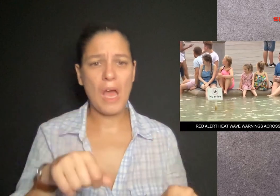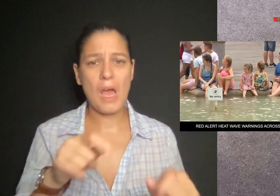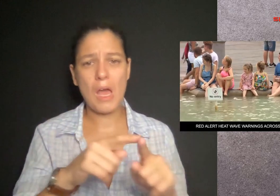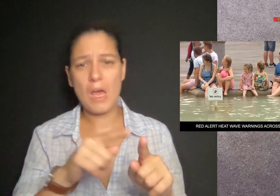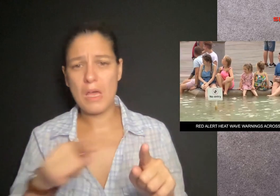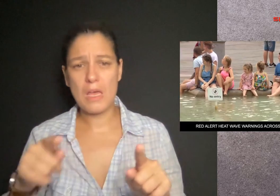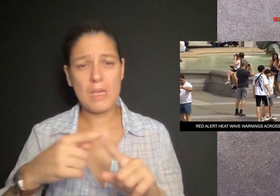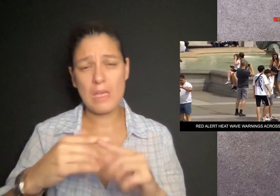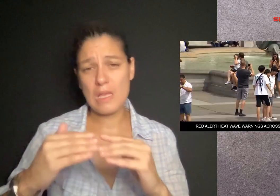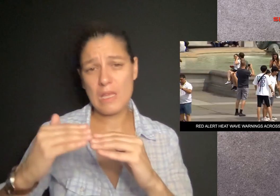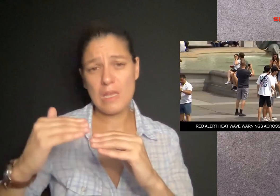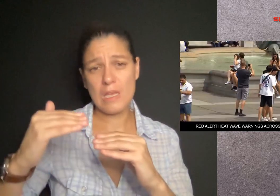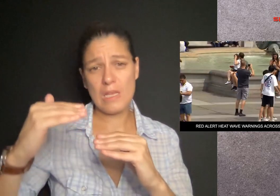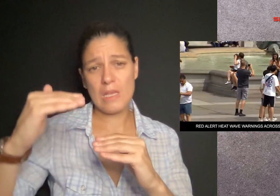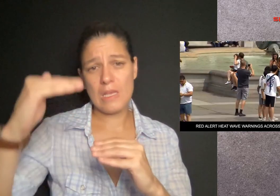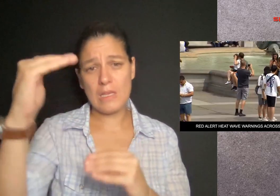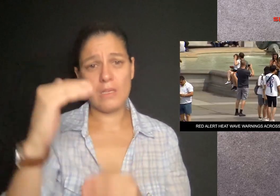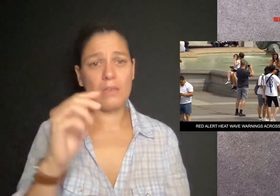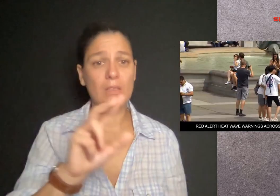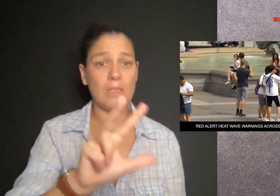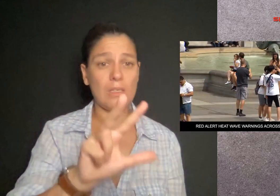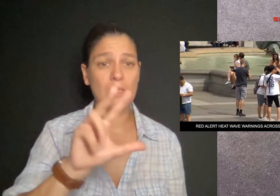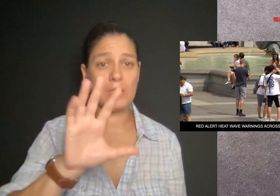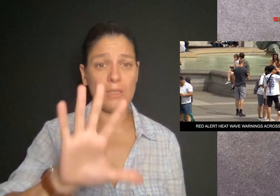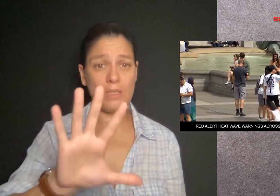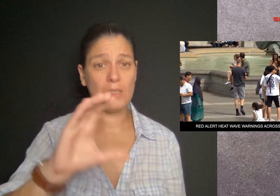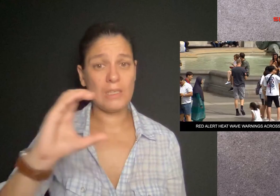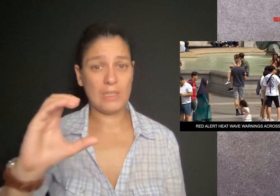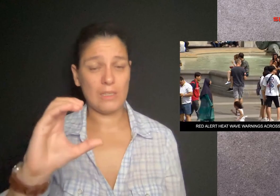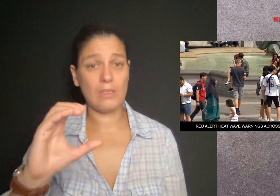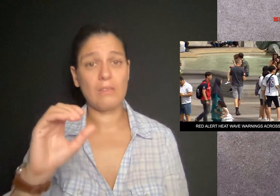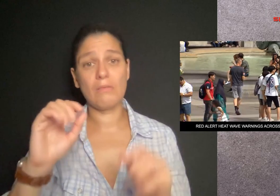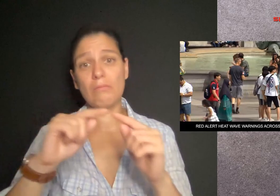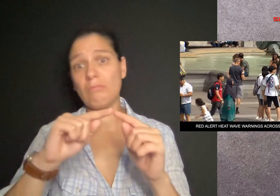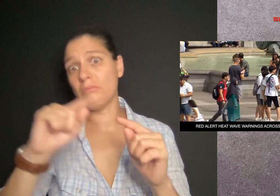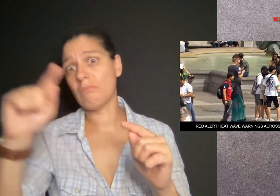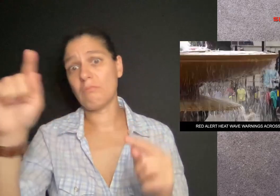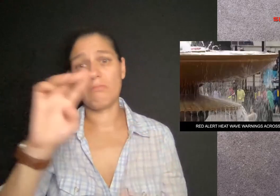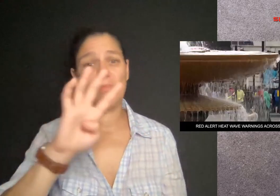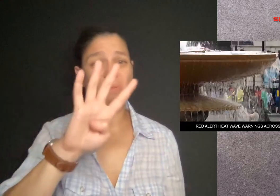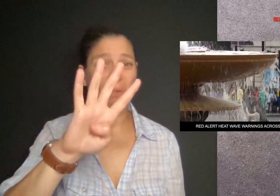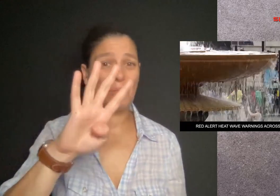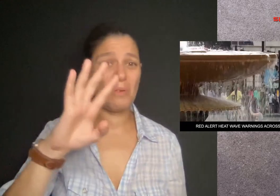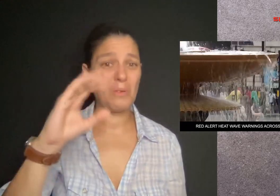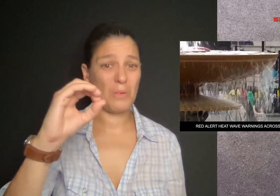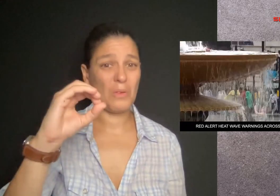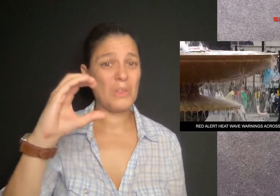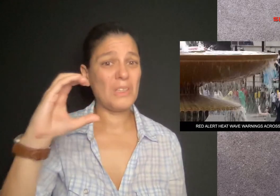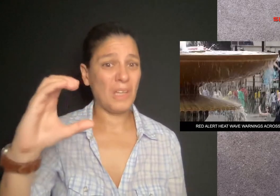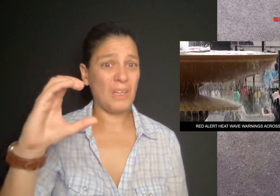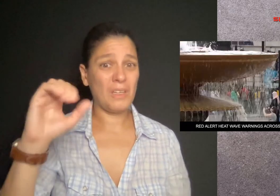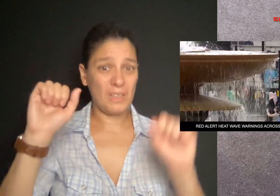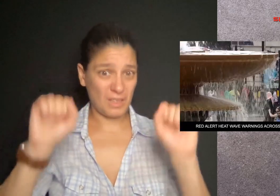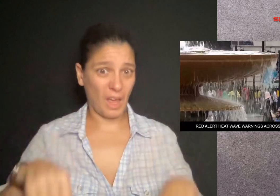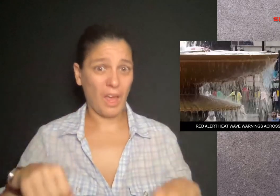states of emergency as temperatures hover in the high 90s, sometimes breaking 100 degrees.